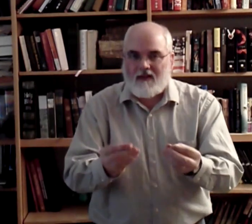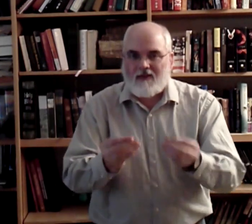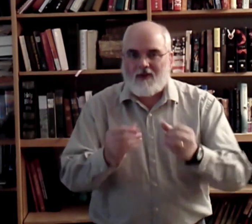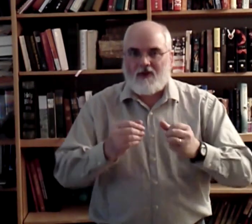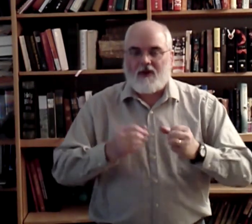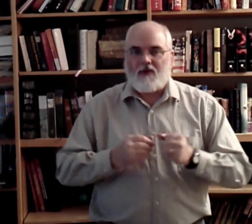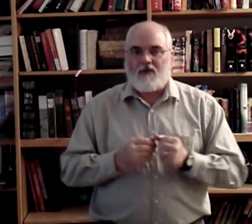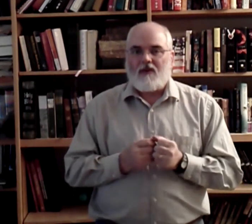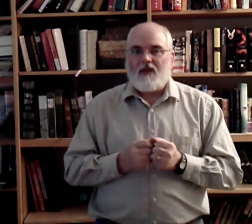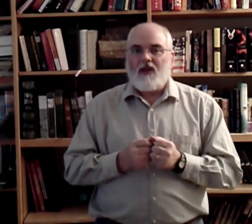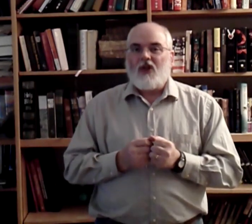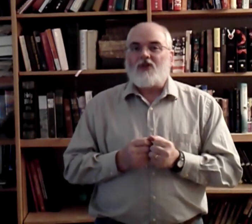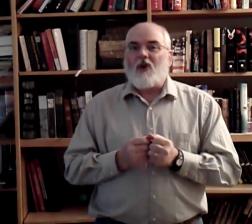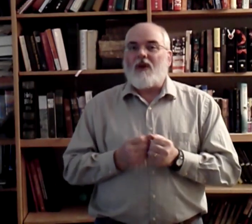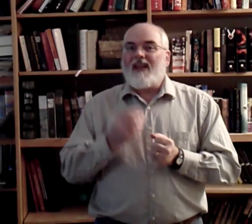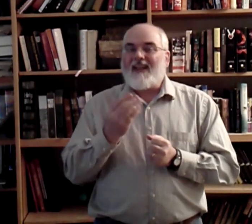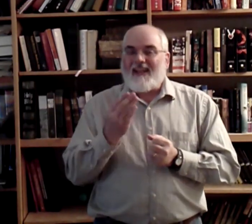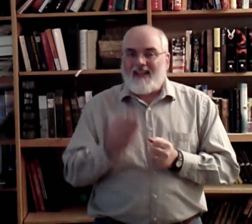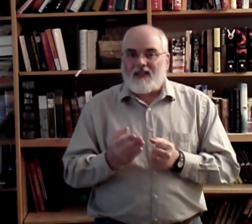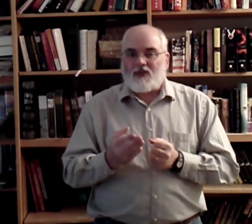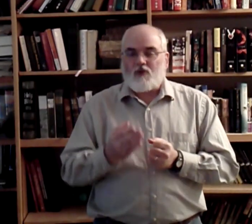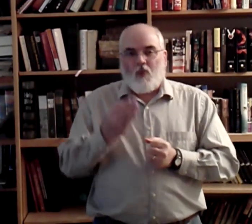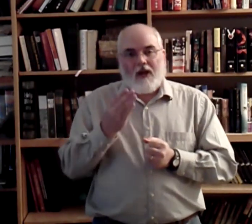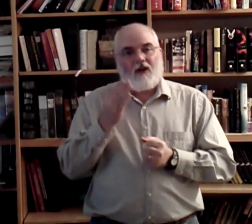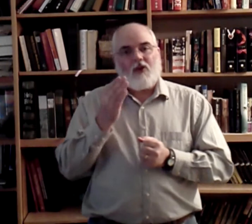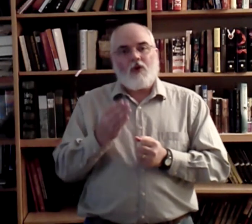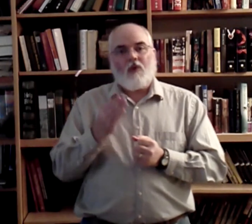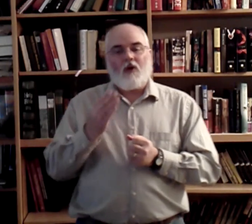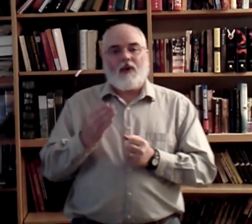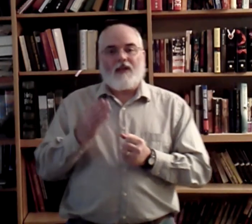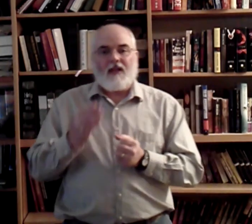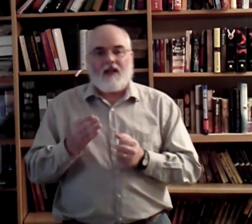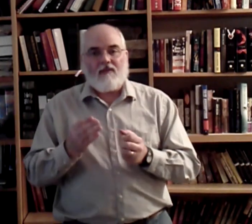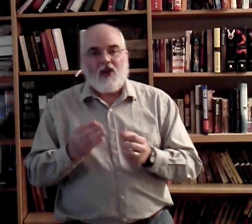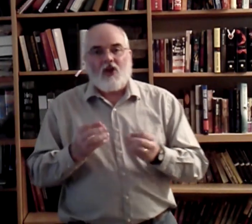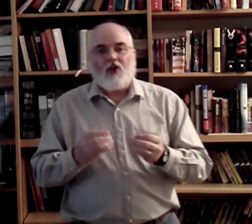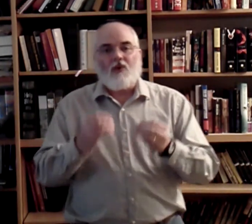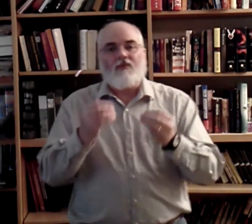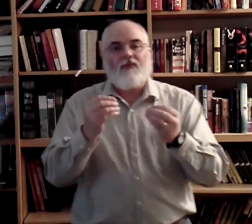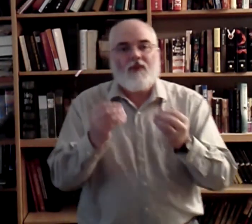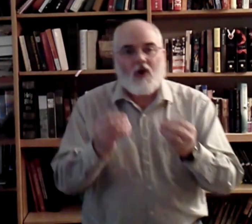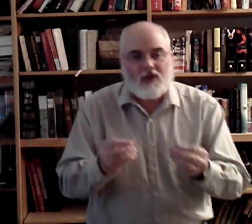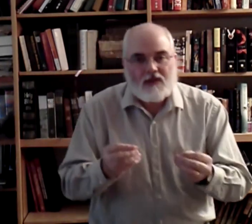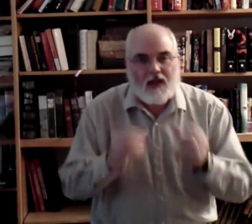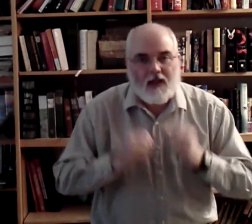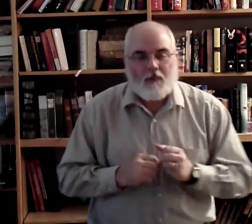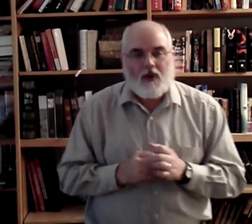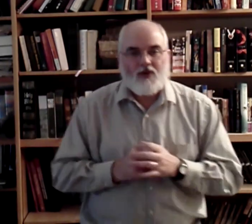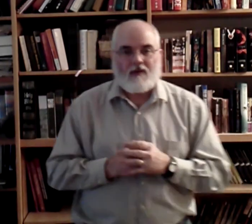that you're going to do. So, it is where you are going to give your first impression.